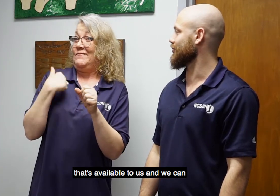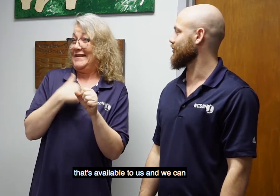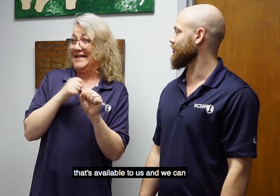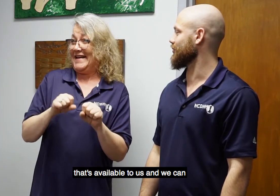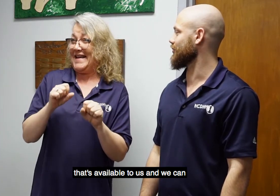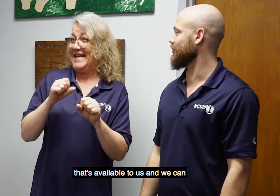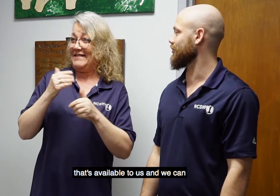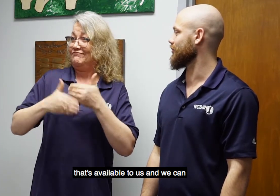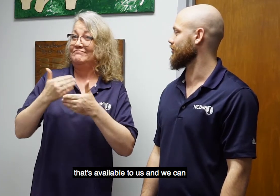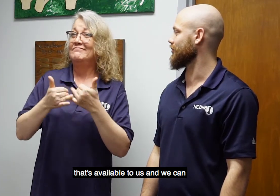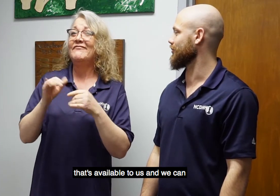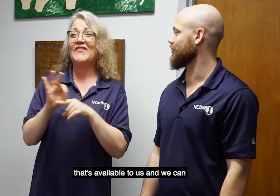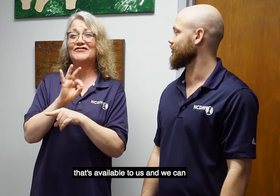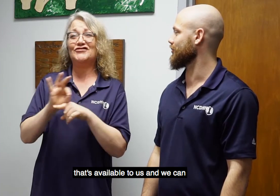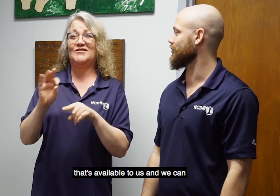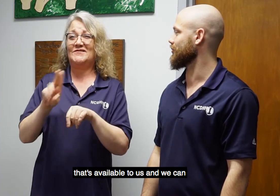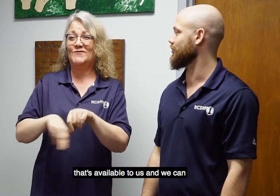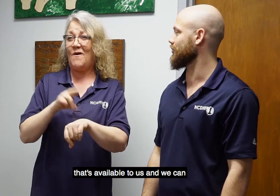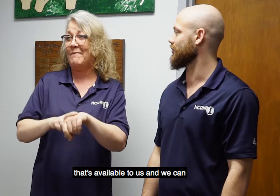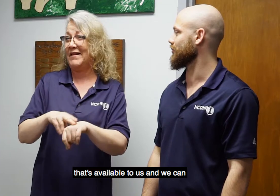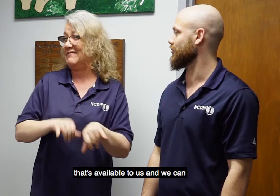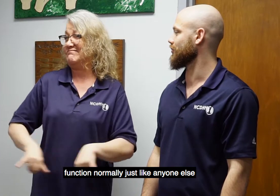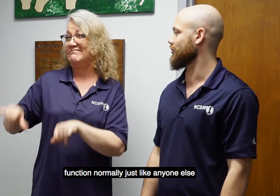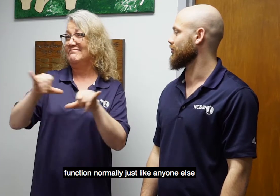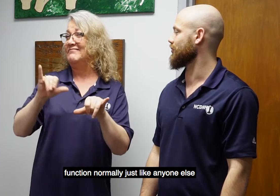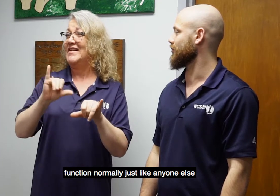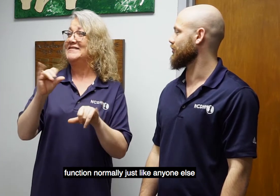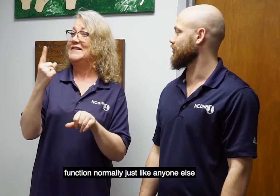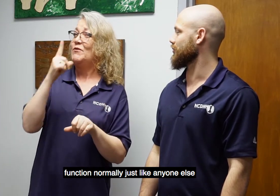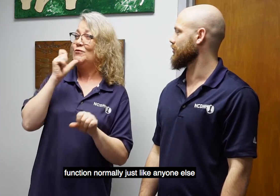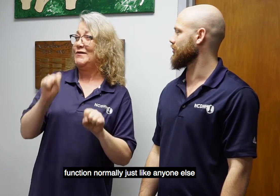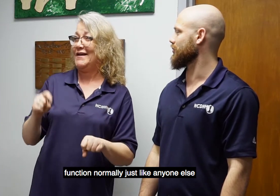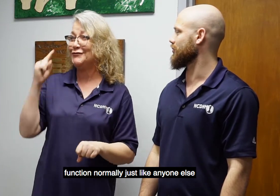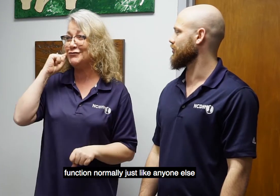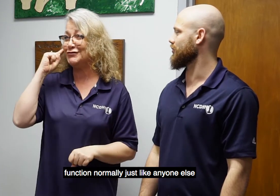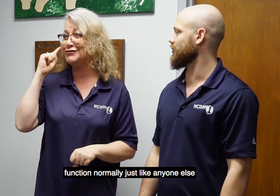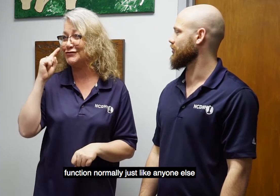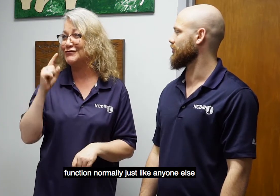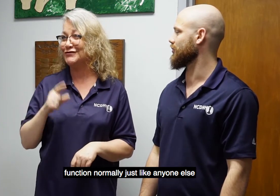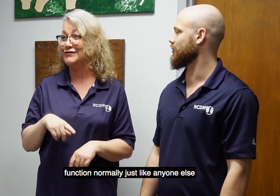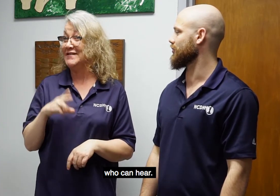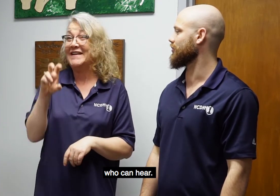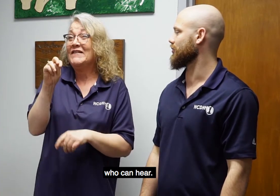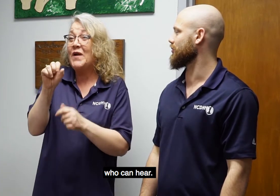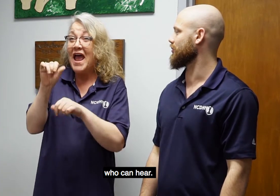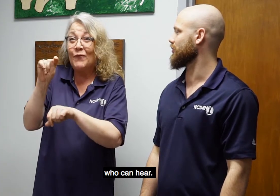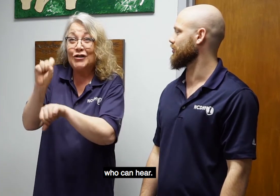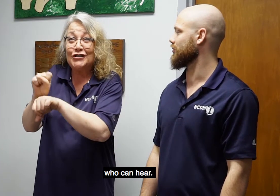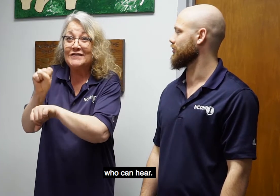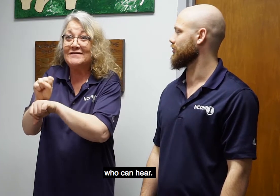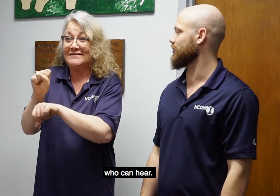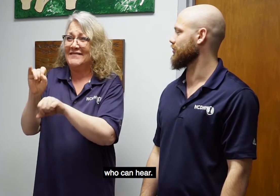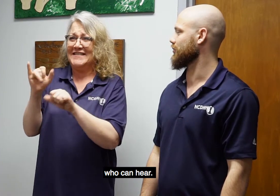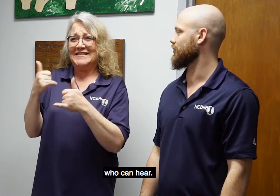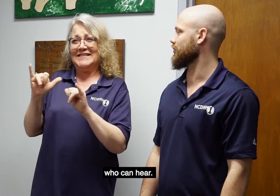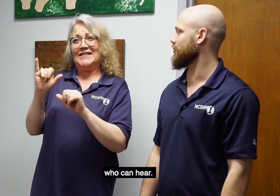And we can function normally just like anyone else who can hear. Even at work,